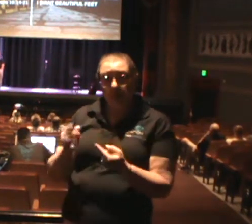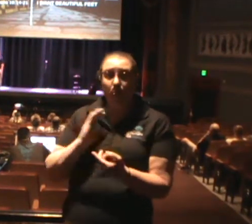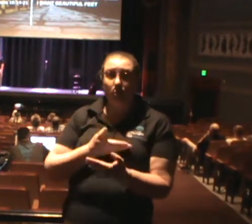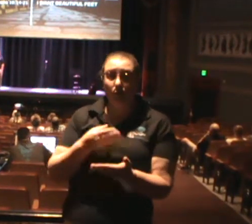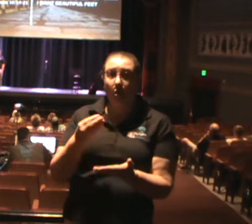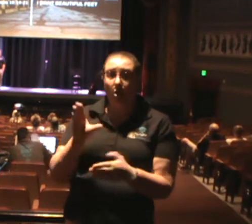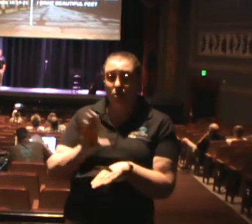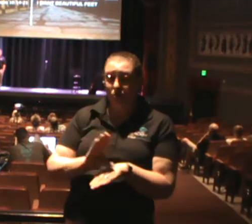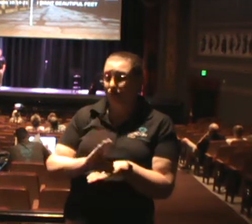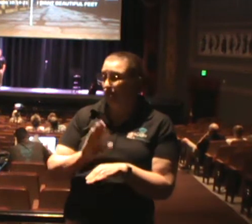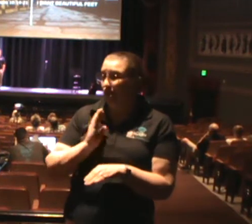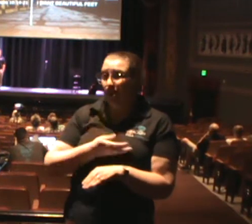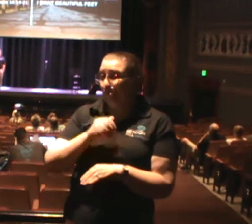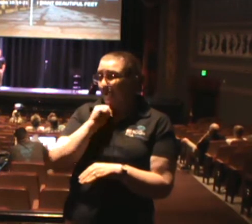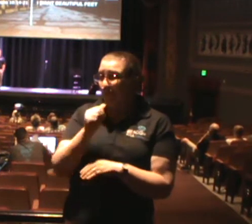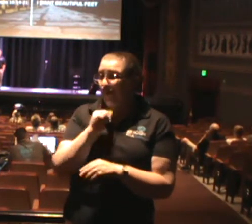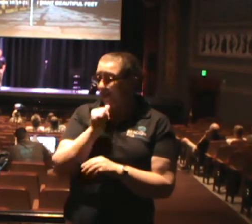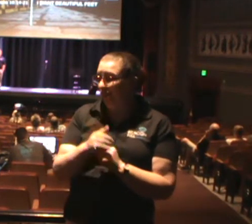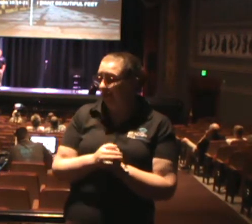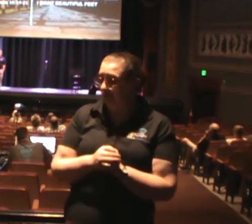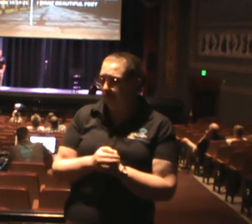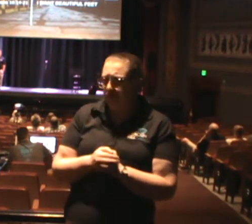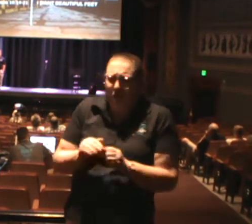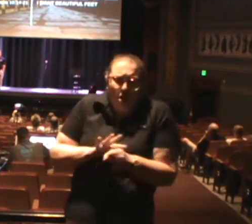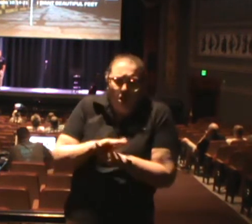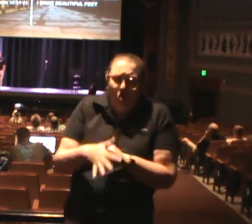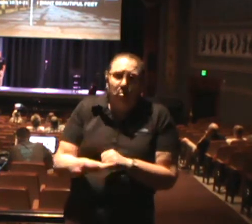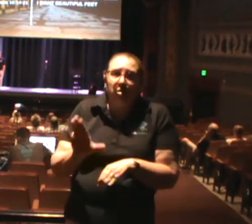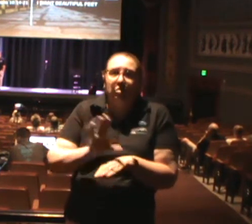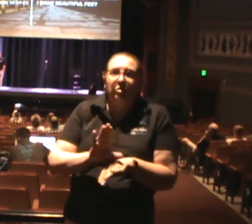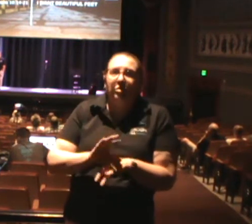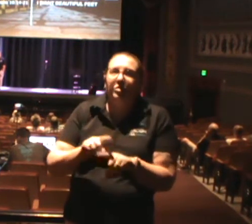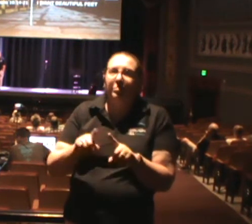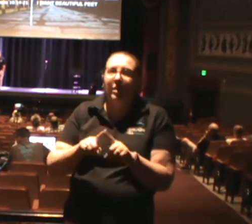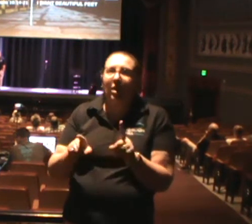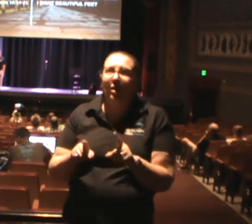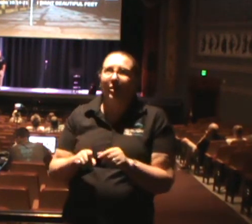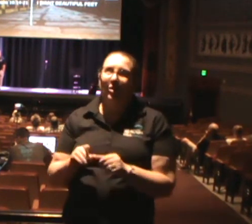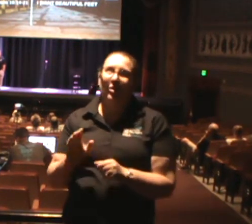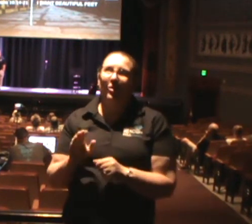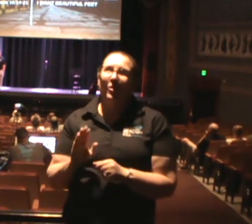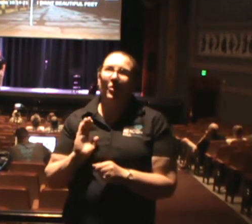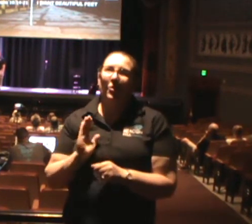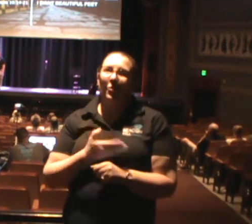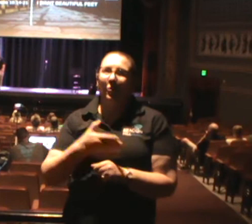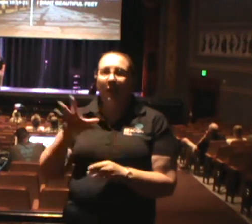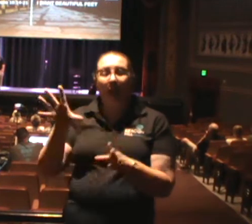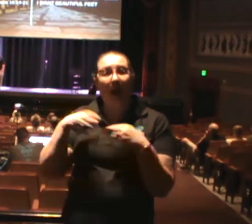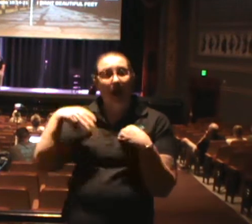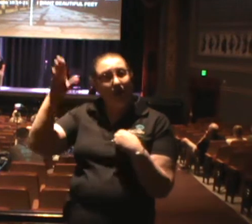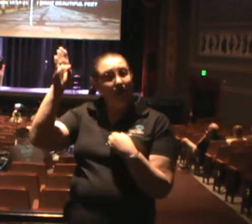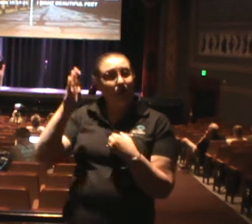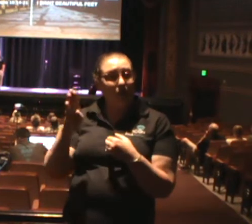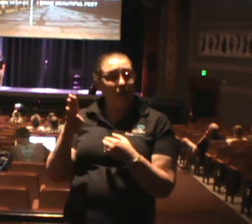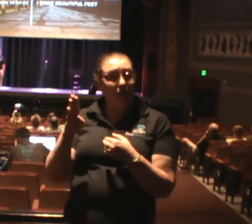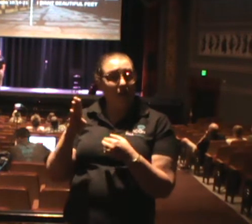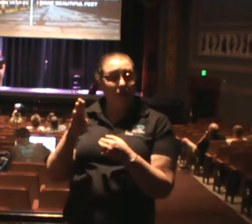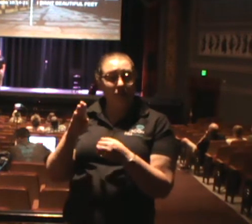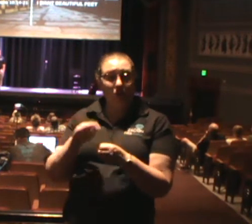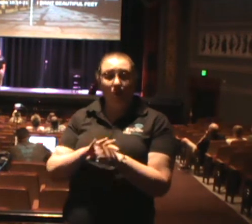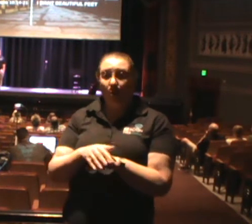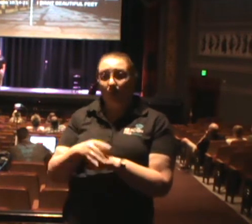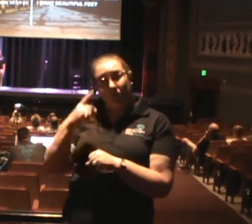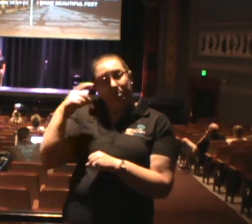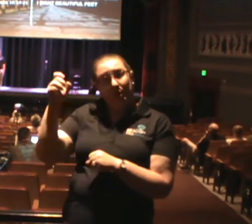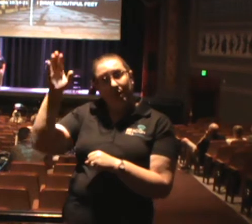not, we're not a, a, a rich church, but we're a wealthy church. God provides every one of our needs here in this